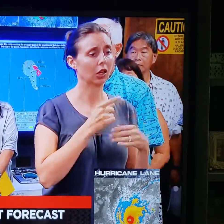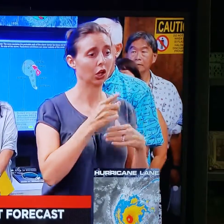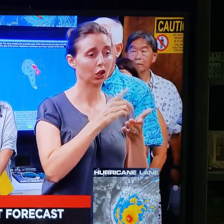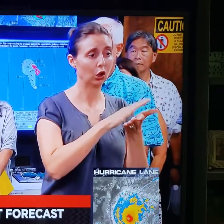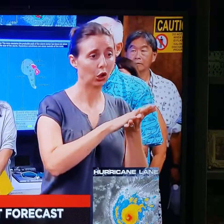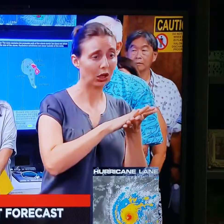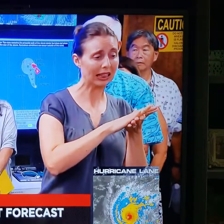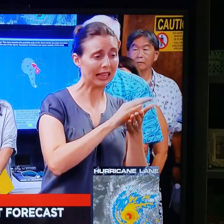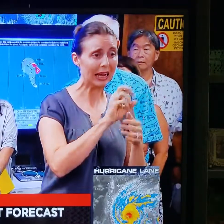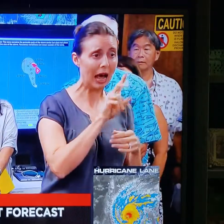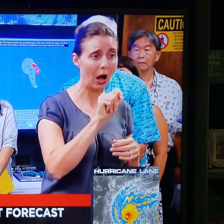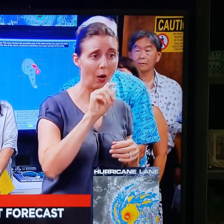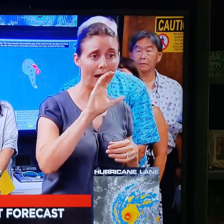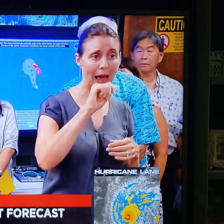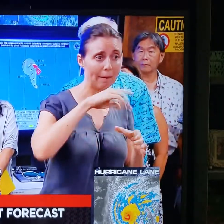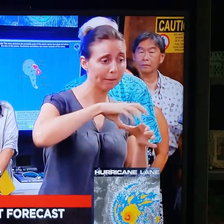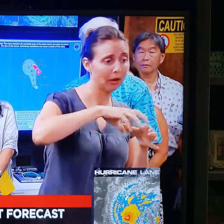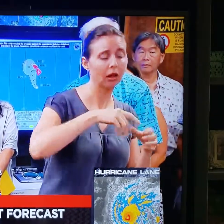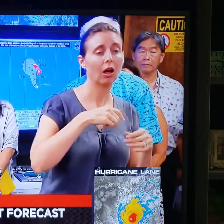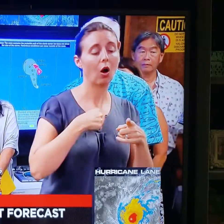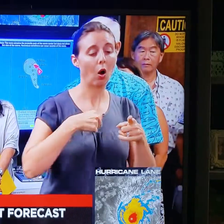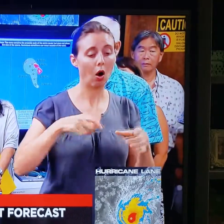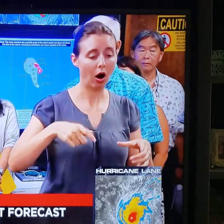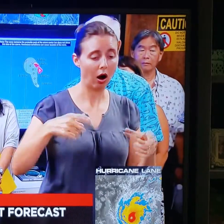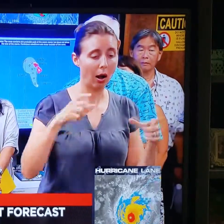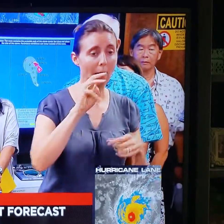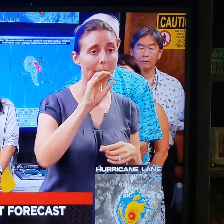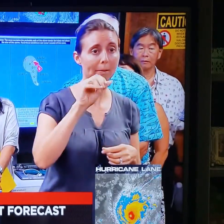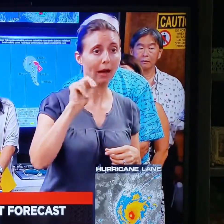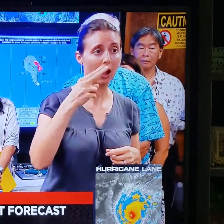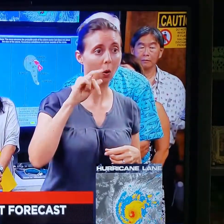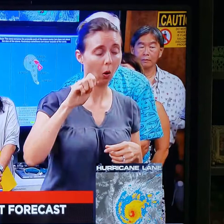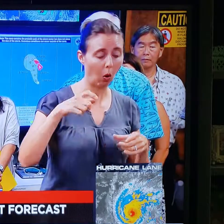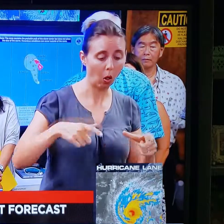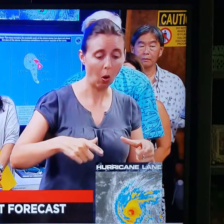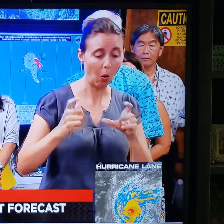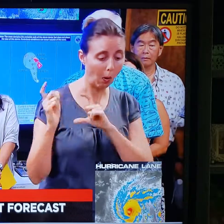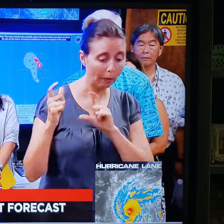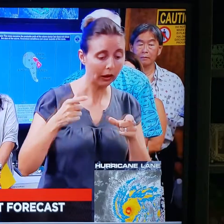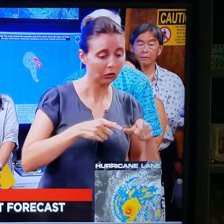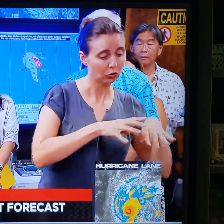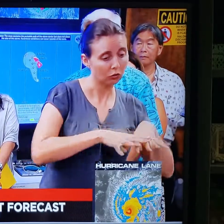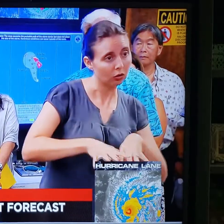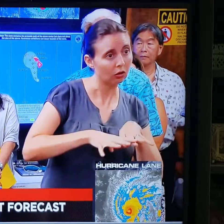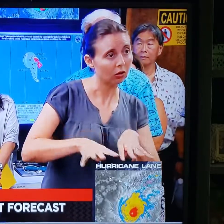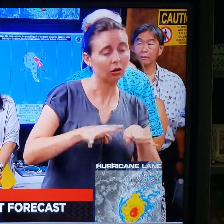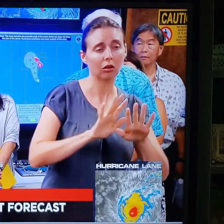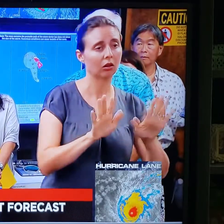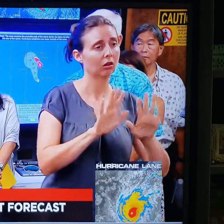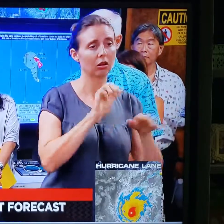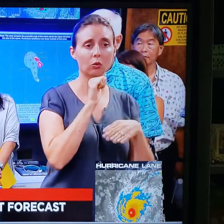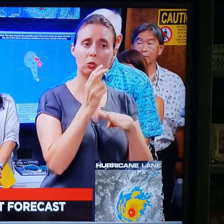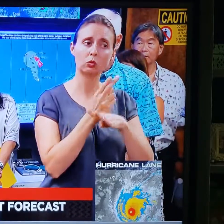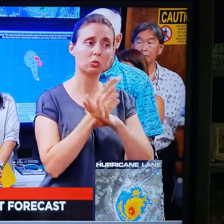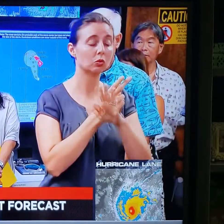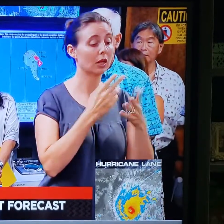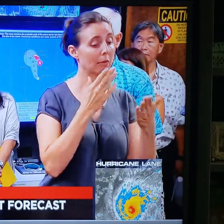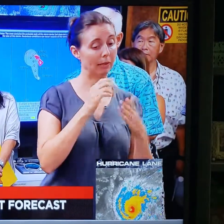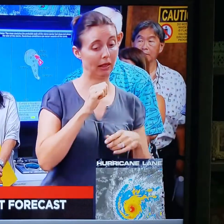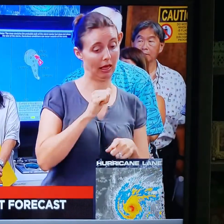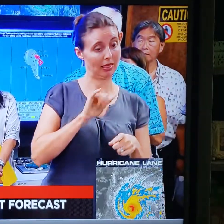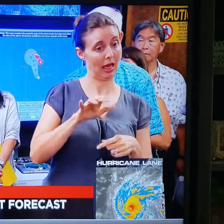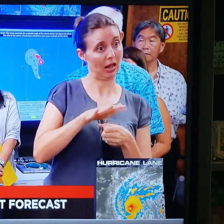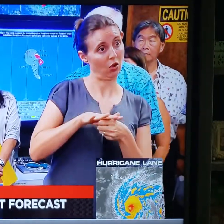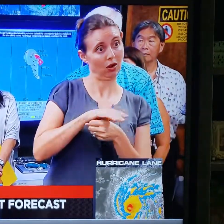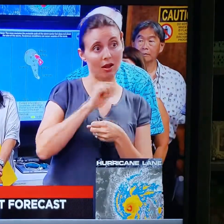clean-out caps. Do not open manholes to drain your yard in the area. Because what that does is, maybe it won't back up